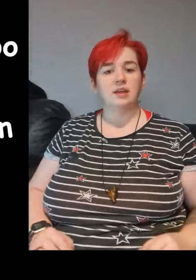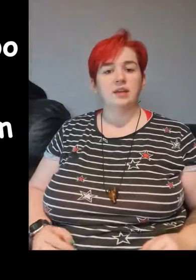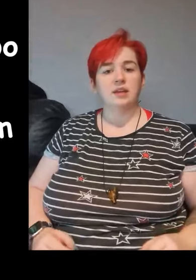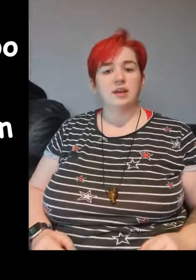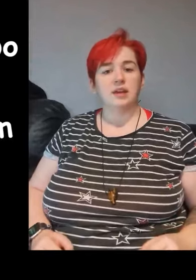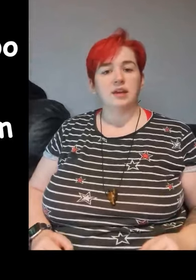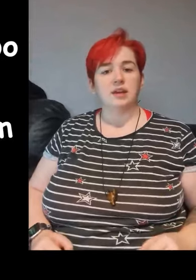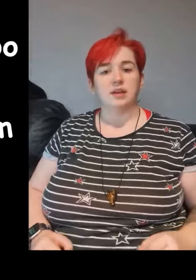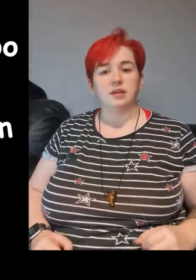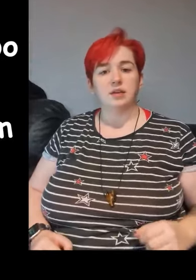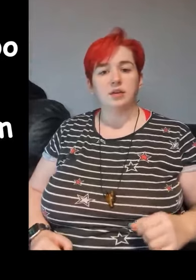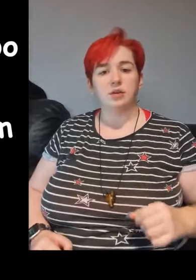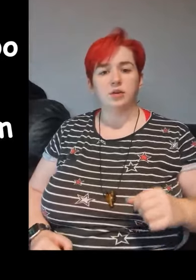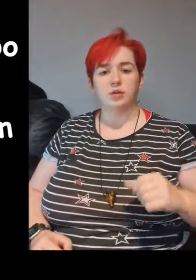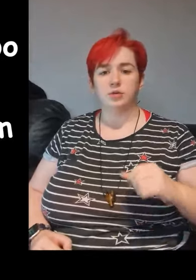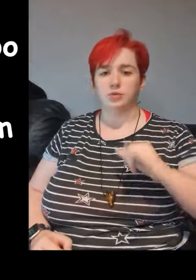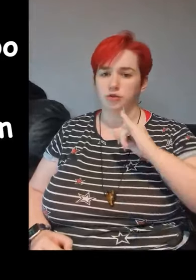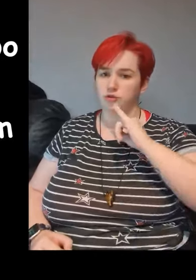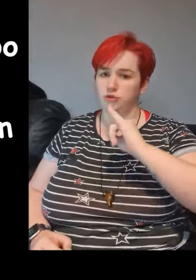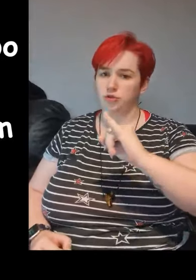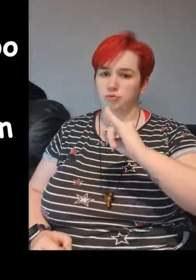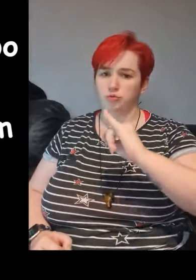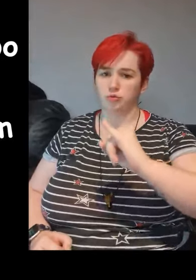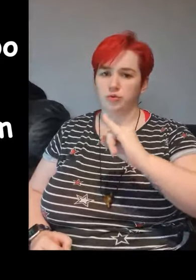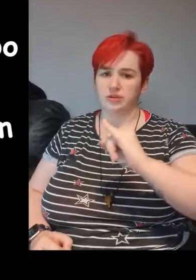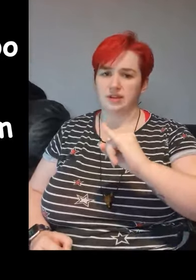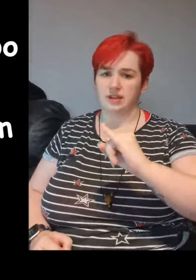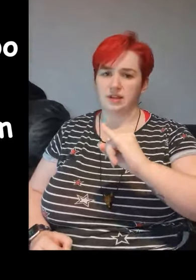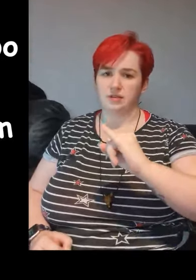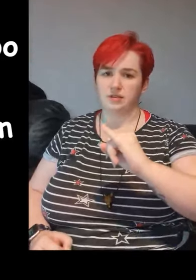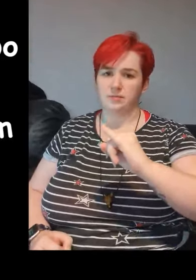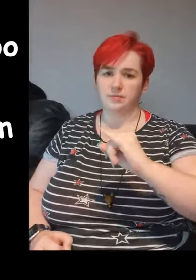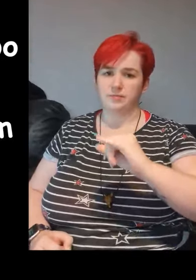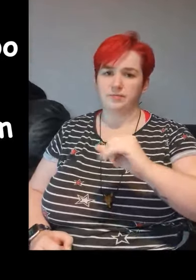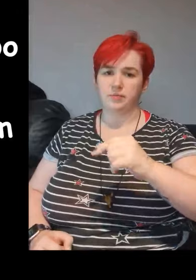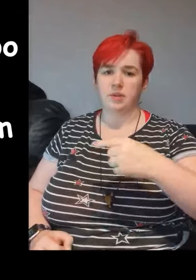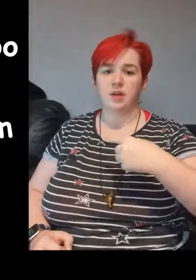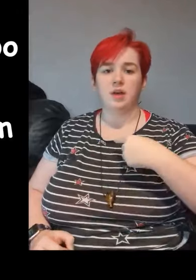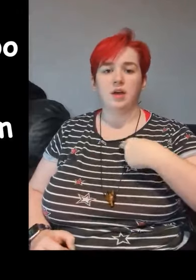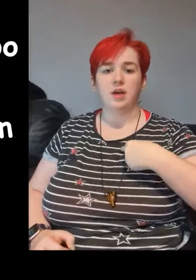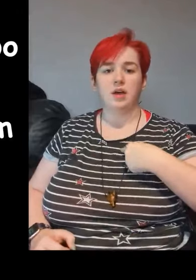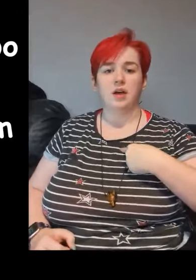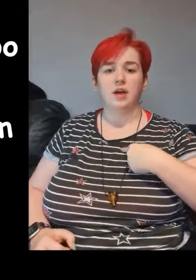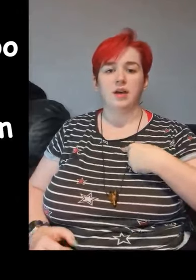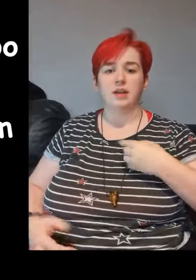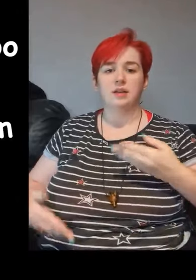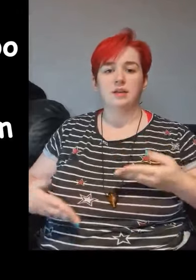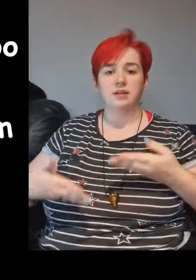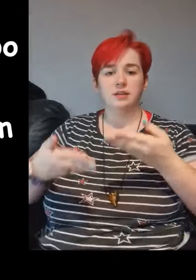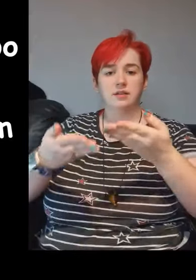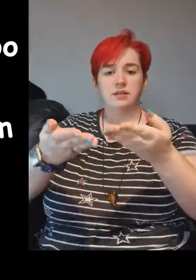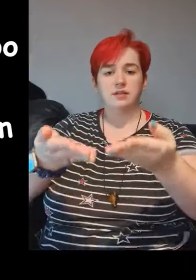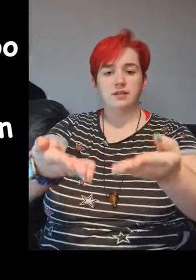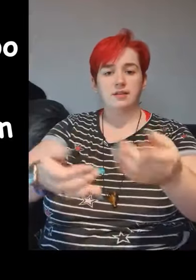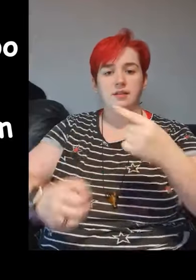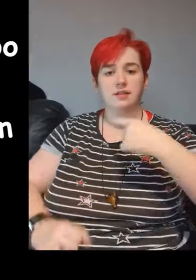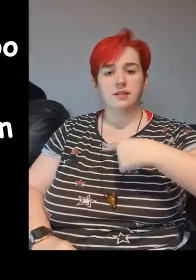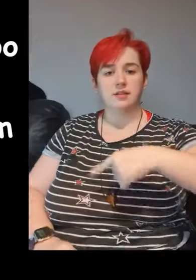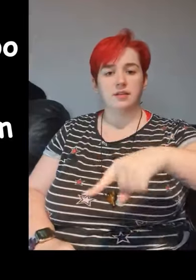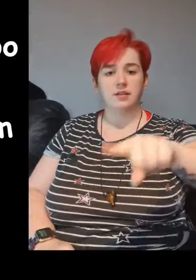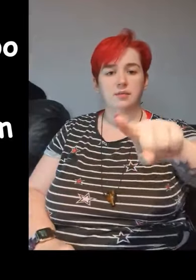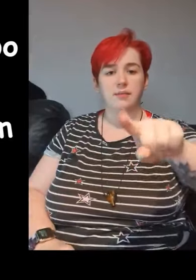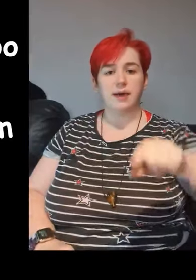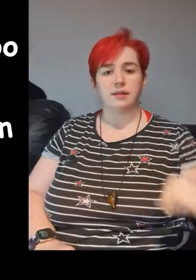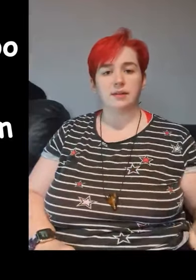he was too naughty I sent